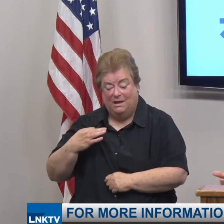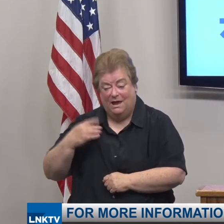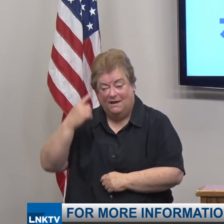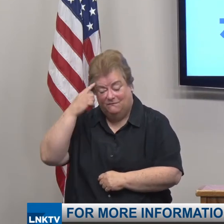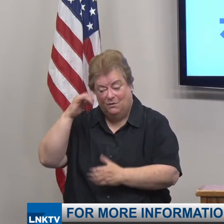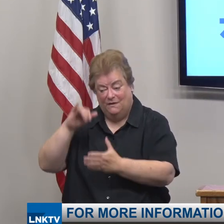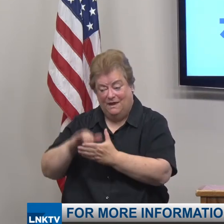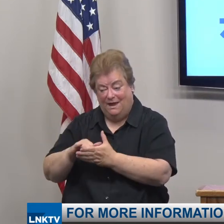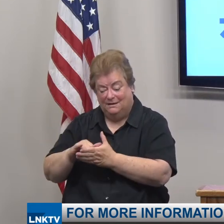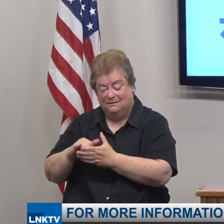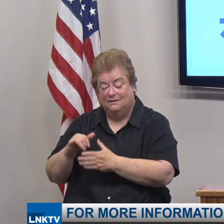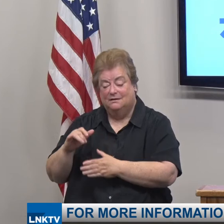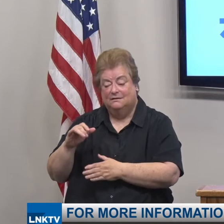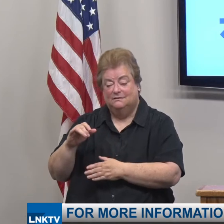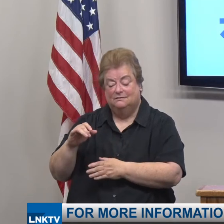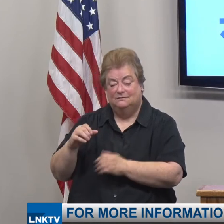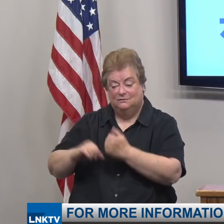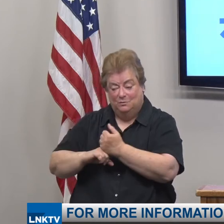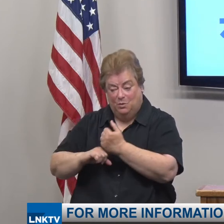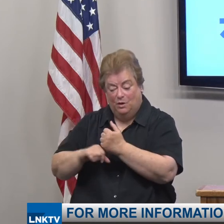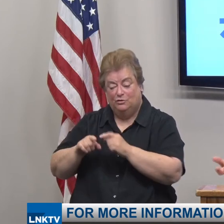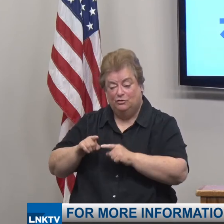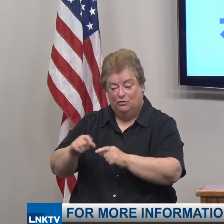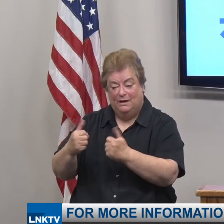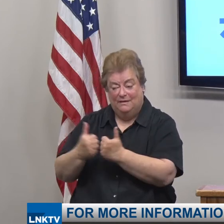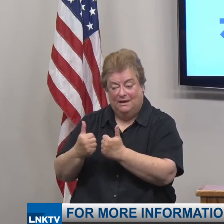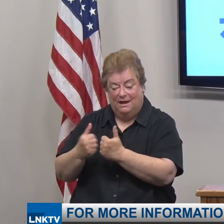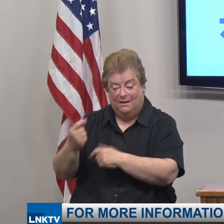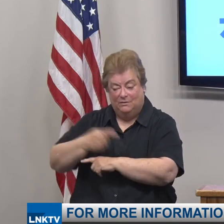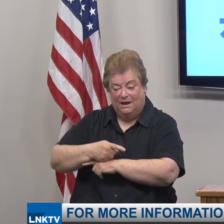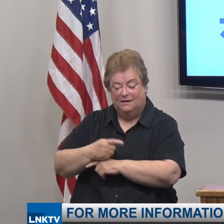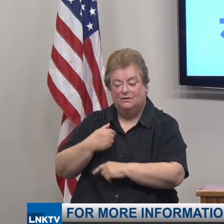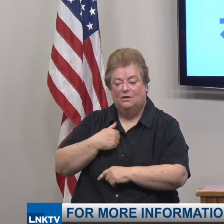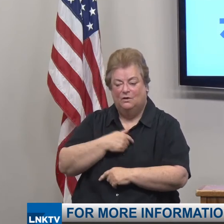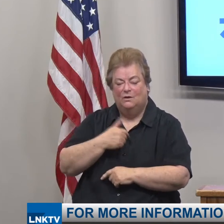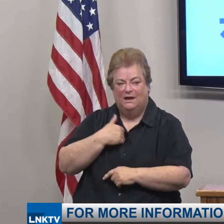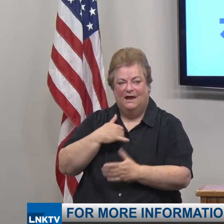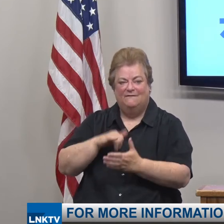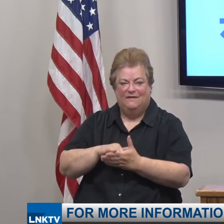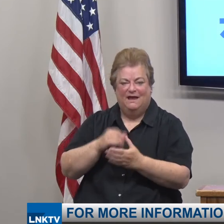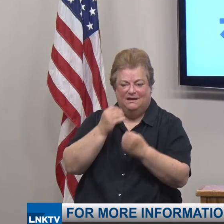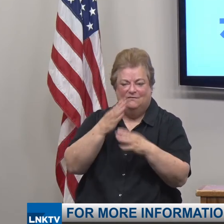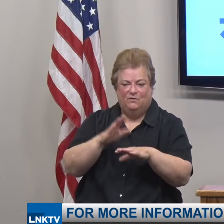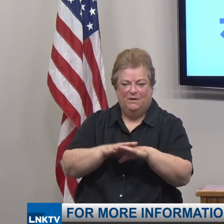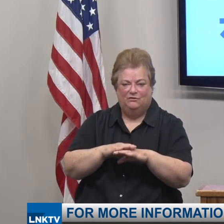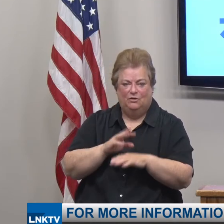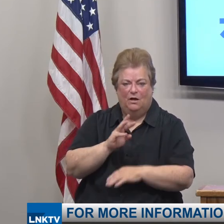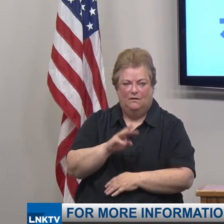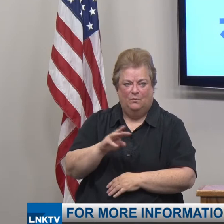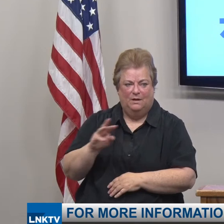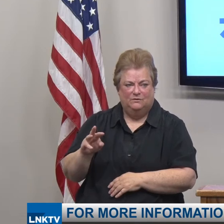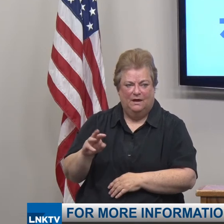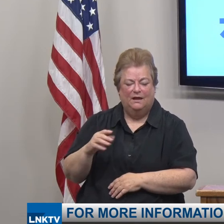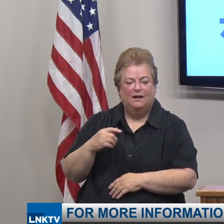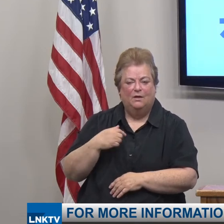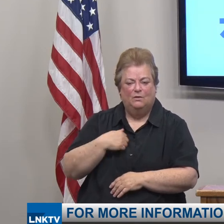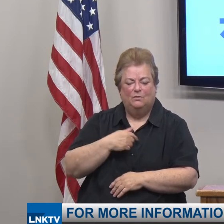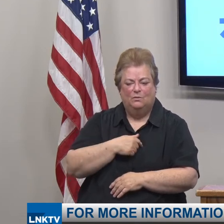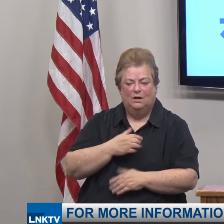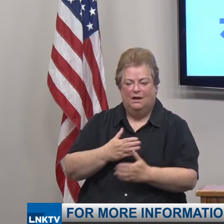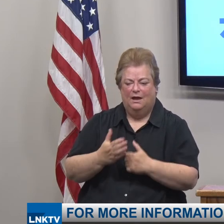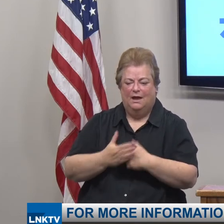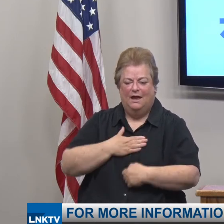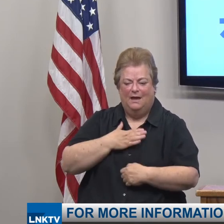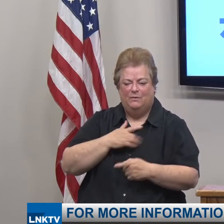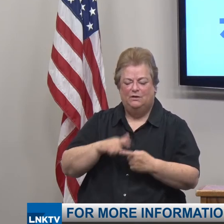special events on game days. And we're working through that process. We've got information online about that. And we're happy to do what we can to